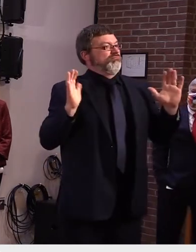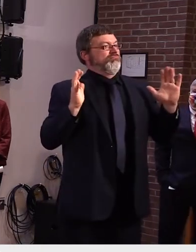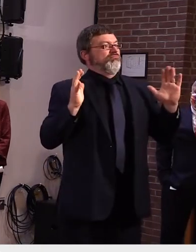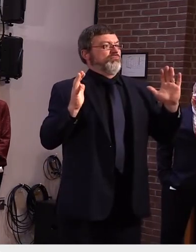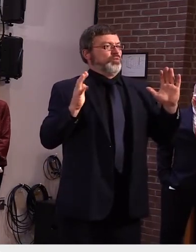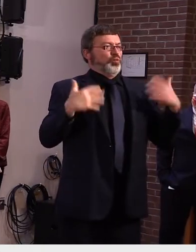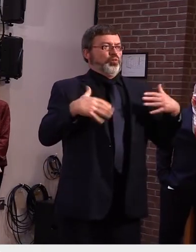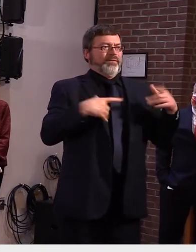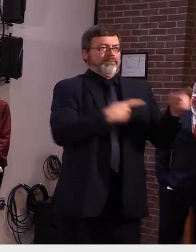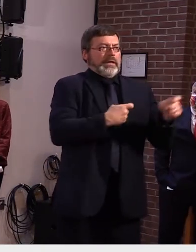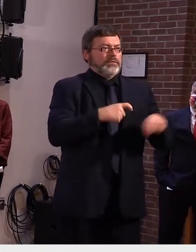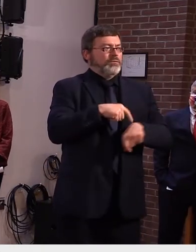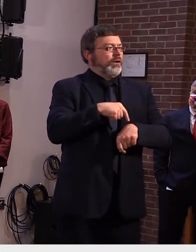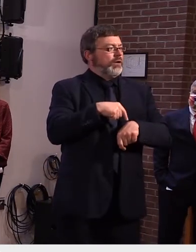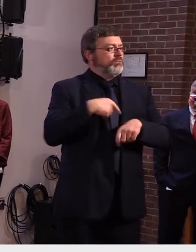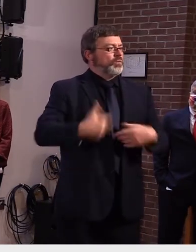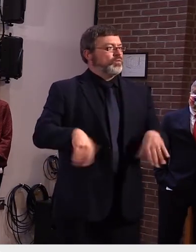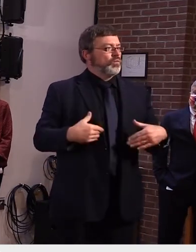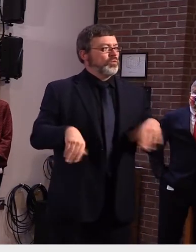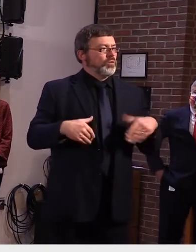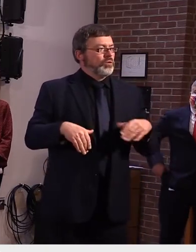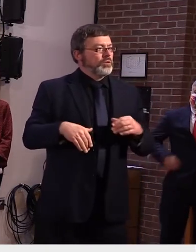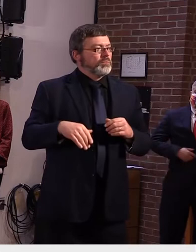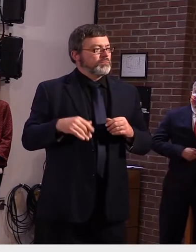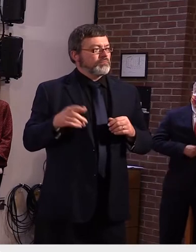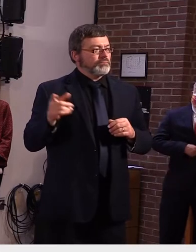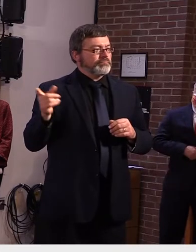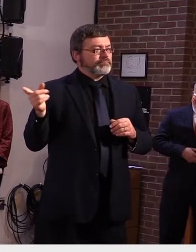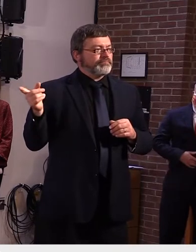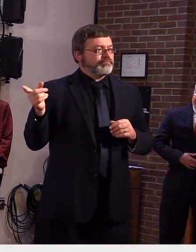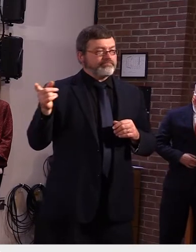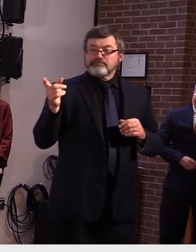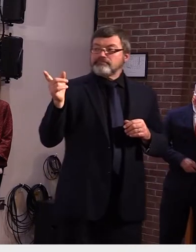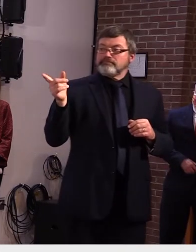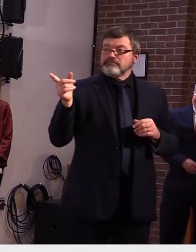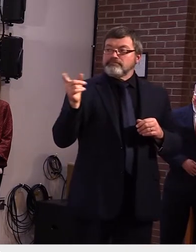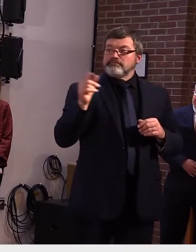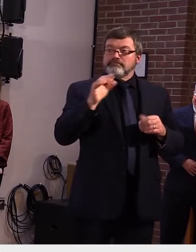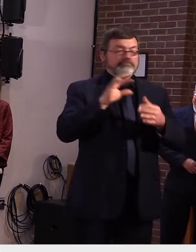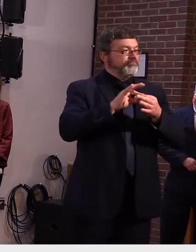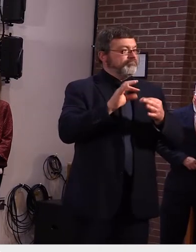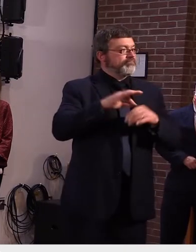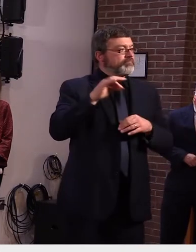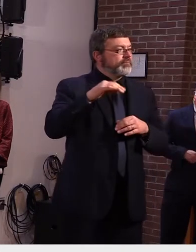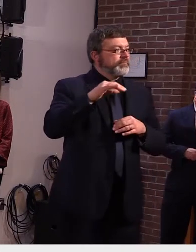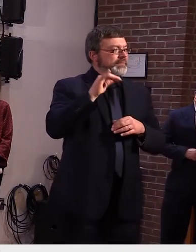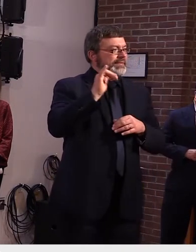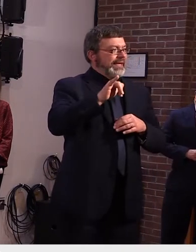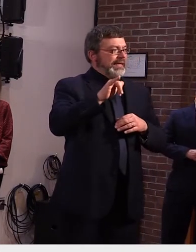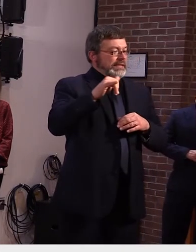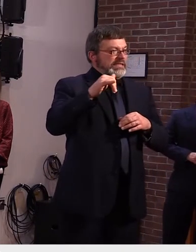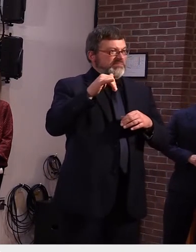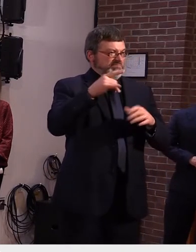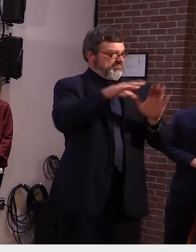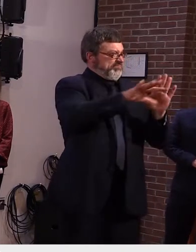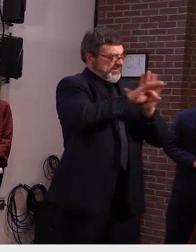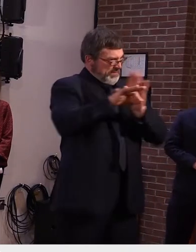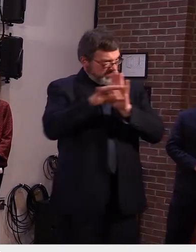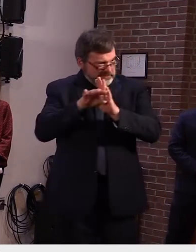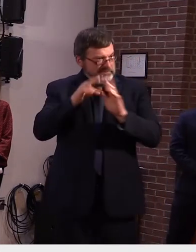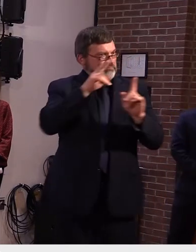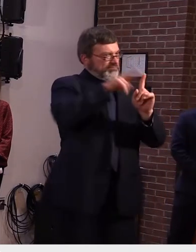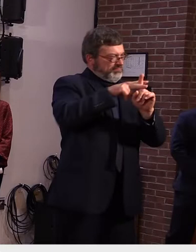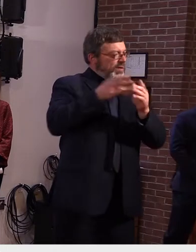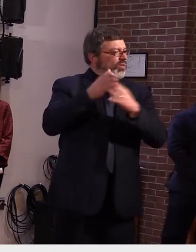there are 15 others that are appointed by the legislature and they have yet to forward those names at this